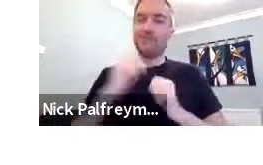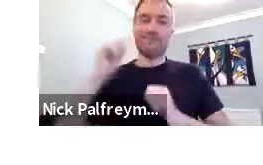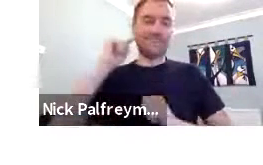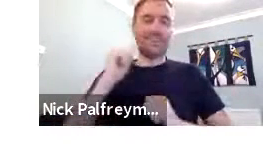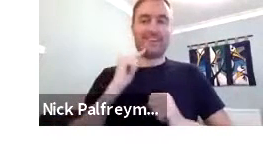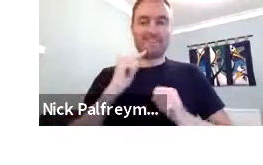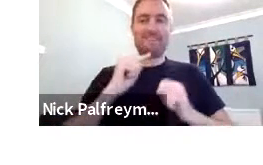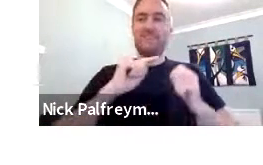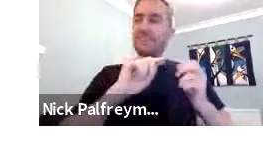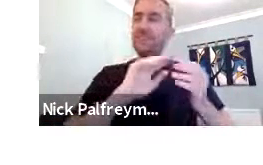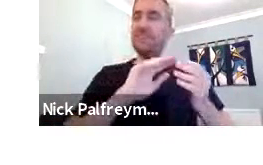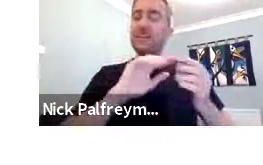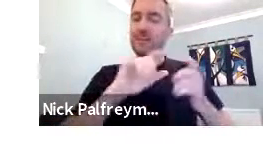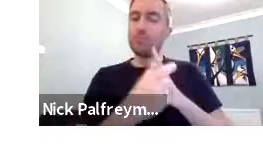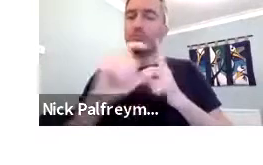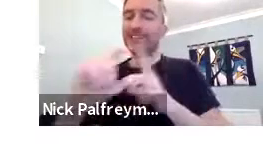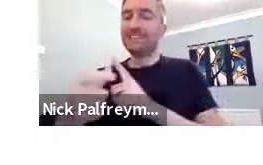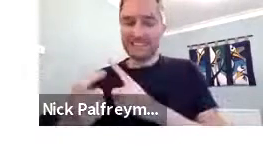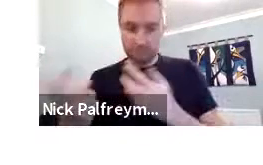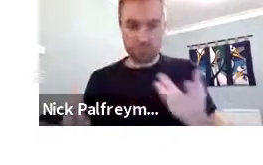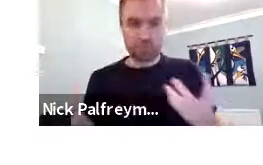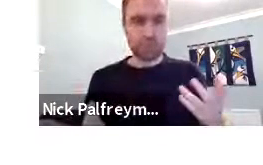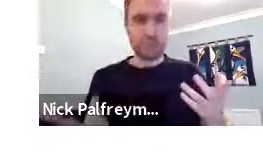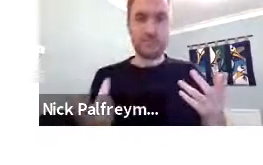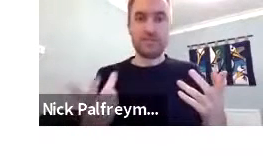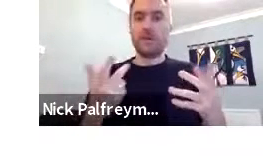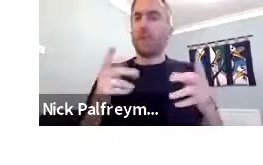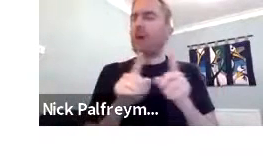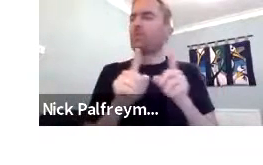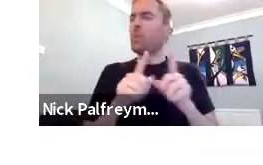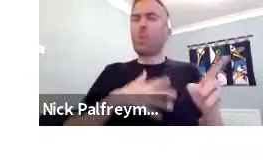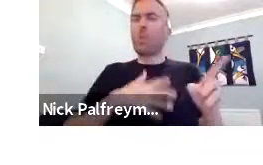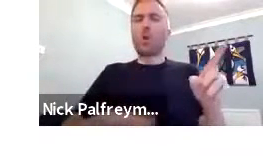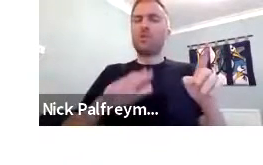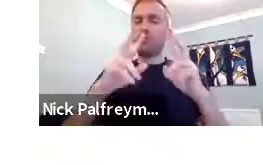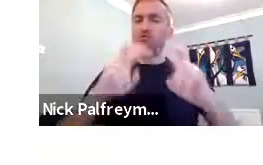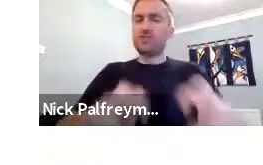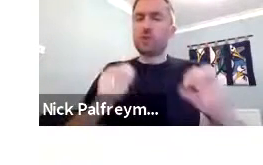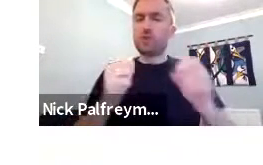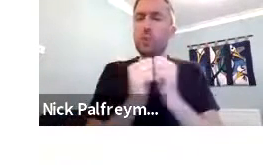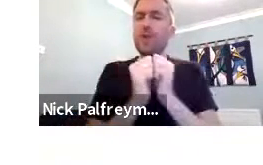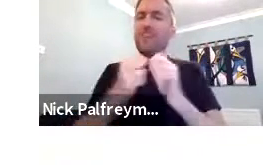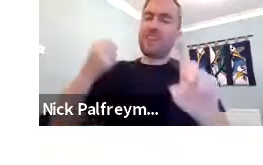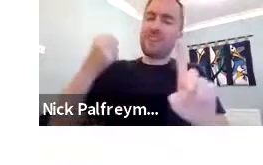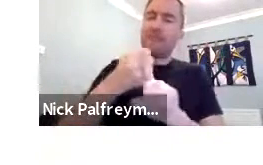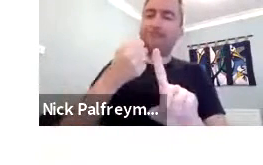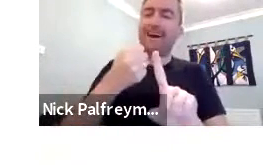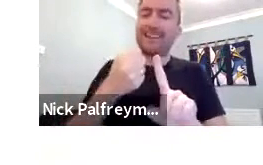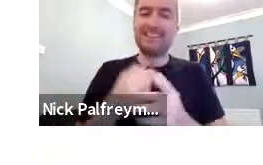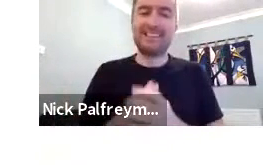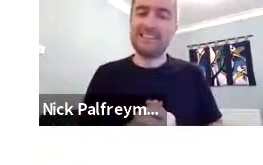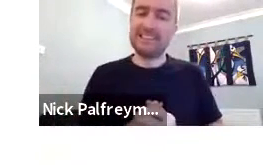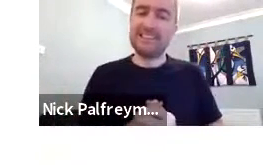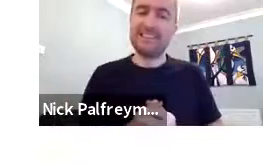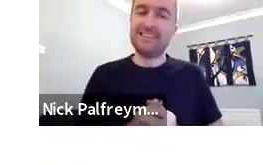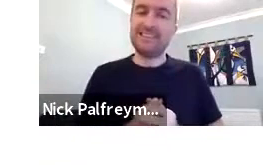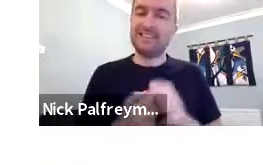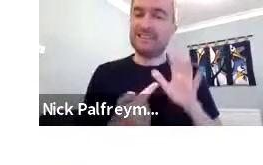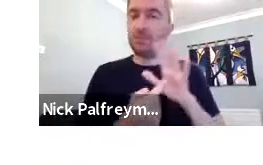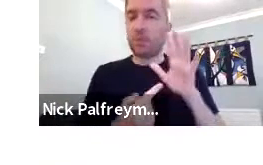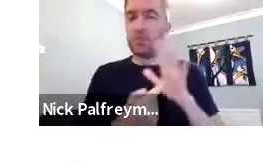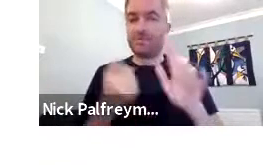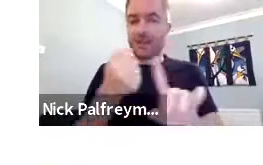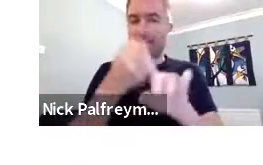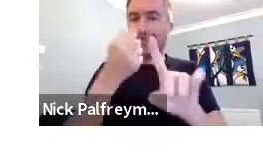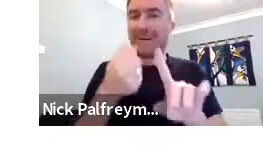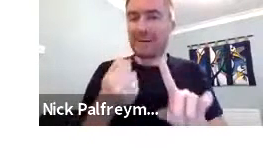research in international communities, deaf communities. But also, we wanted to